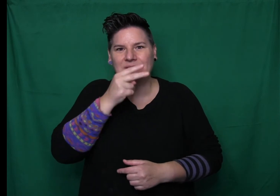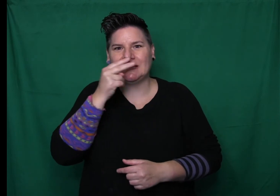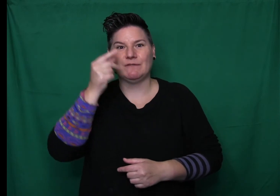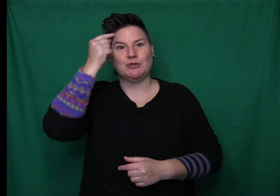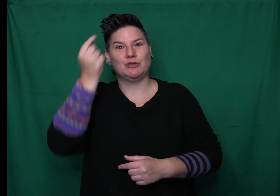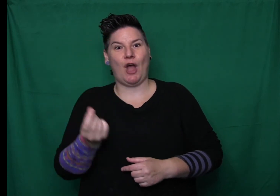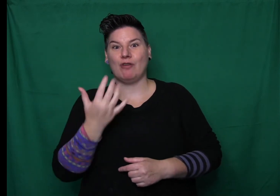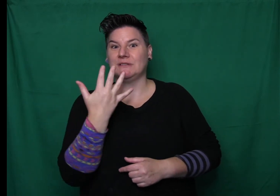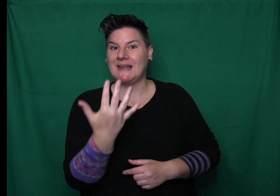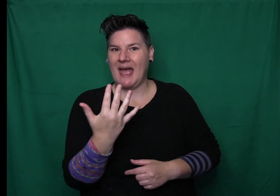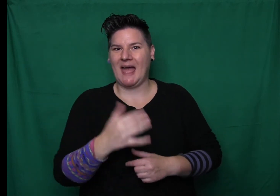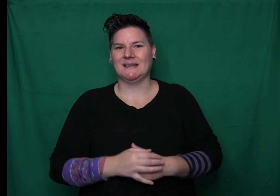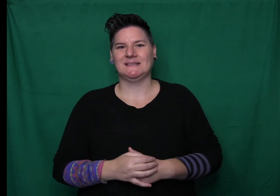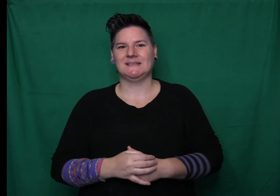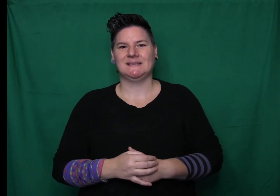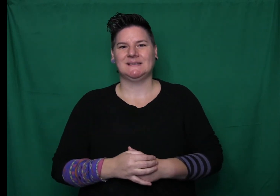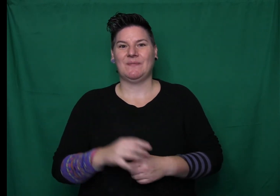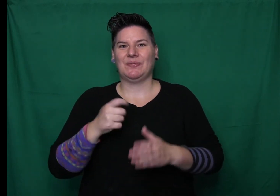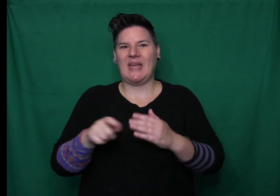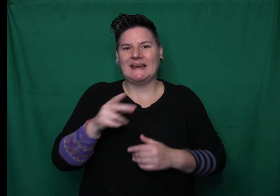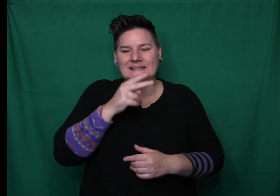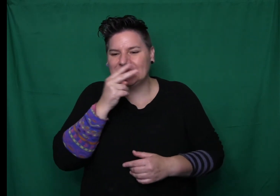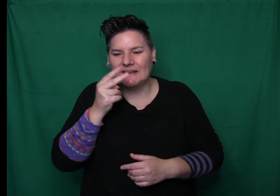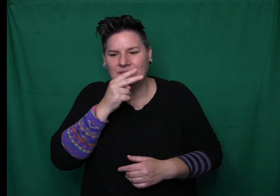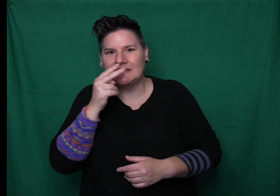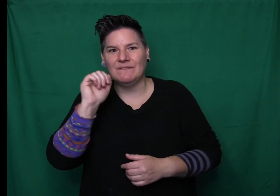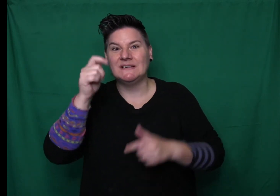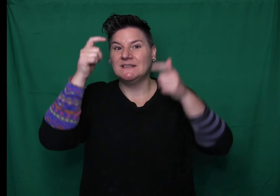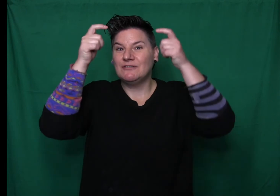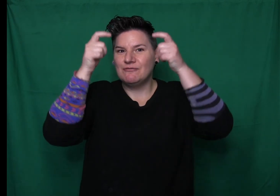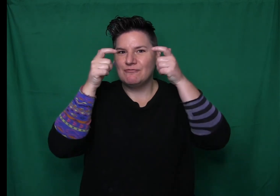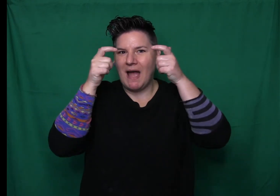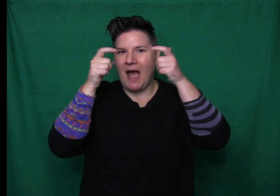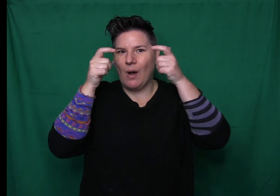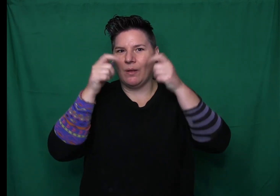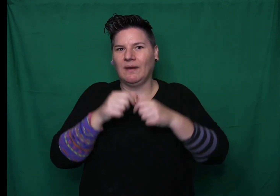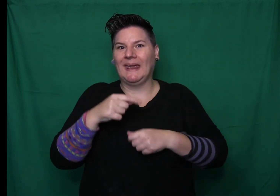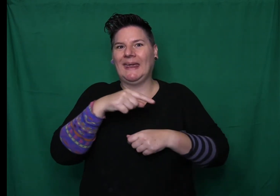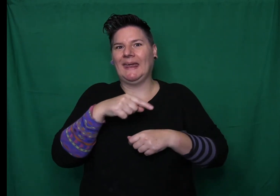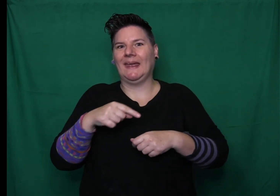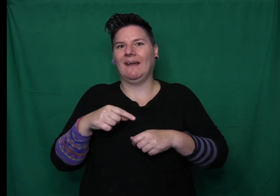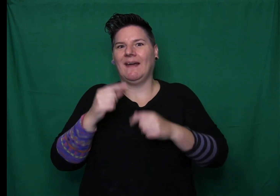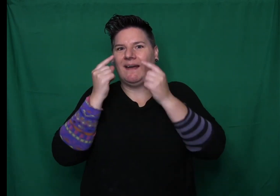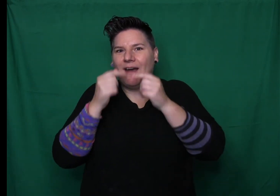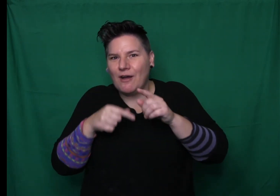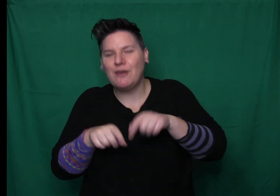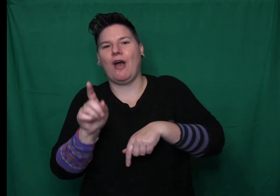Oh, well done, well done, clapped the big witch and cook. The big witch was smiling. That was a